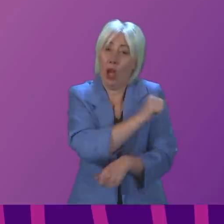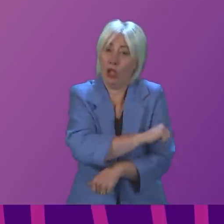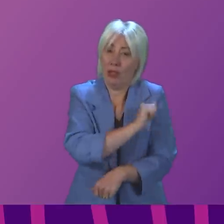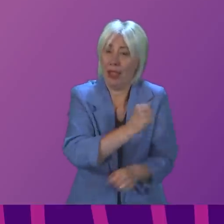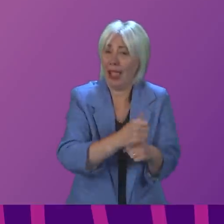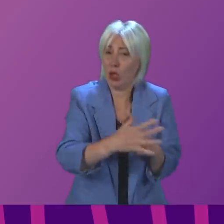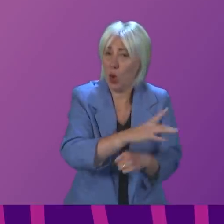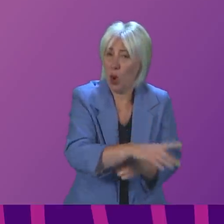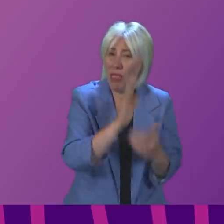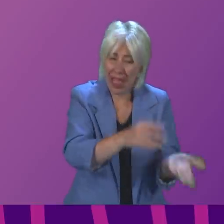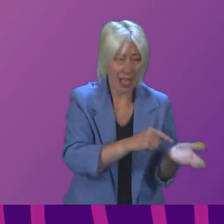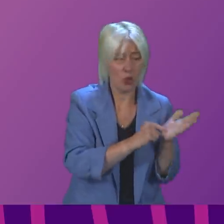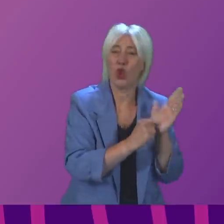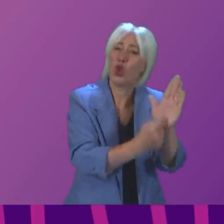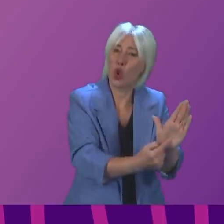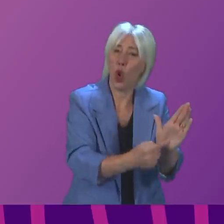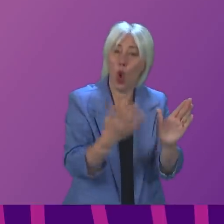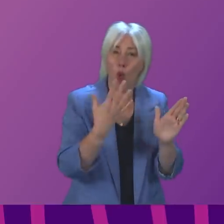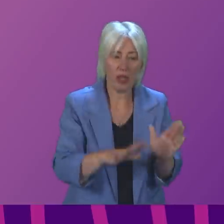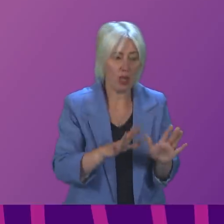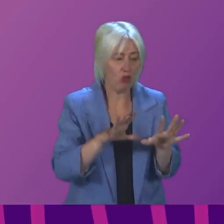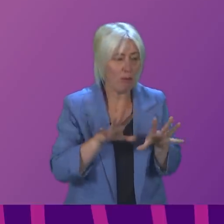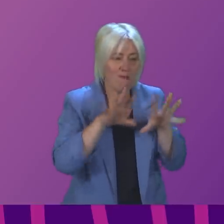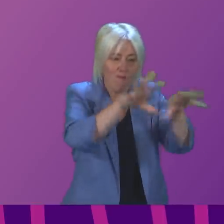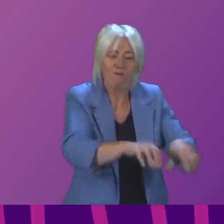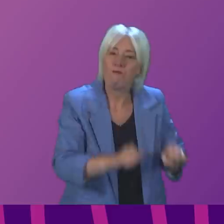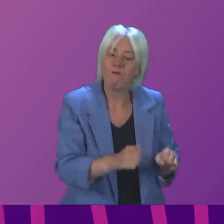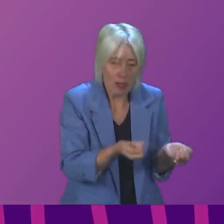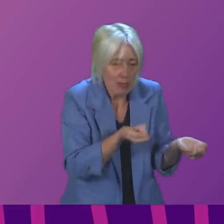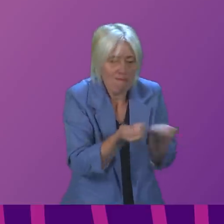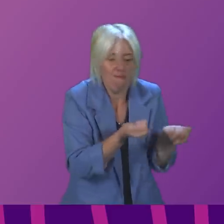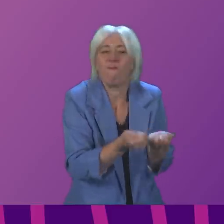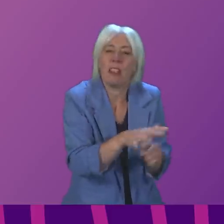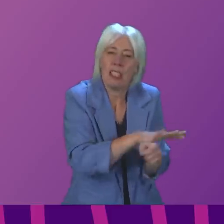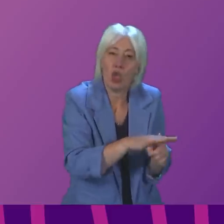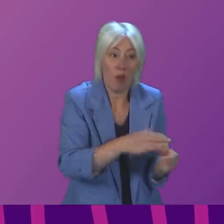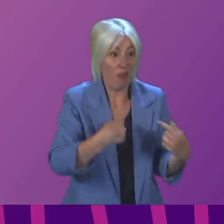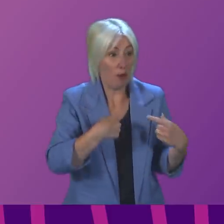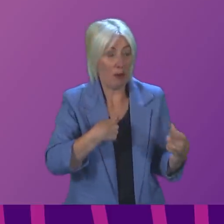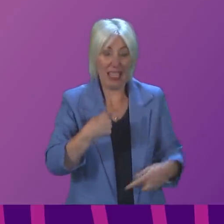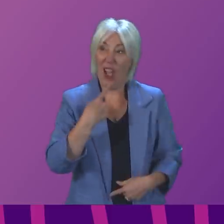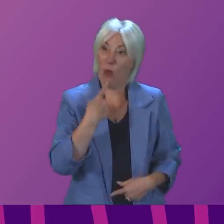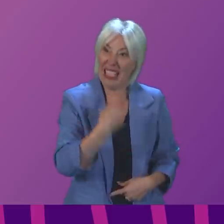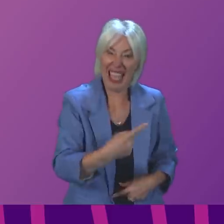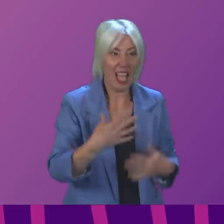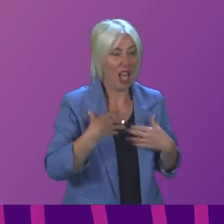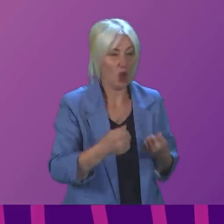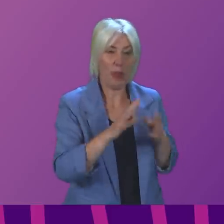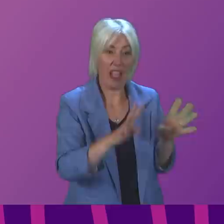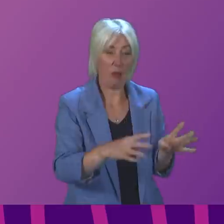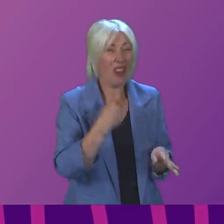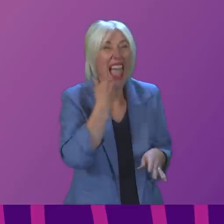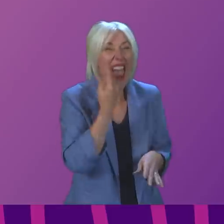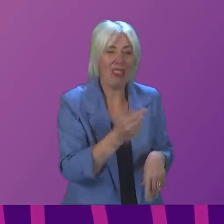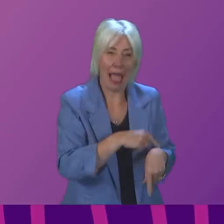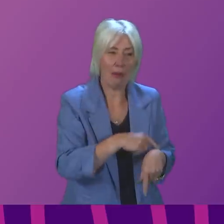that should show that there needs a grip on the situation. If it was me, I'd be saying to the health board, every single time there's a serious infection,